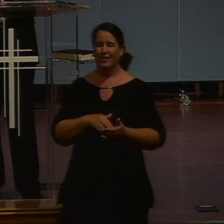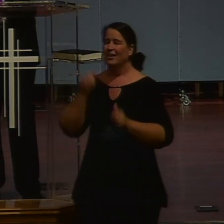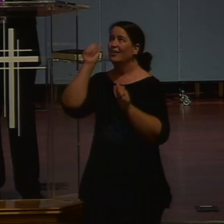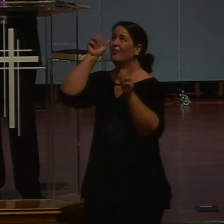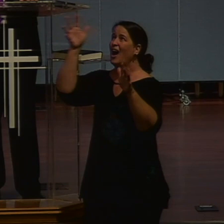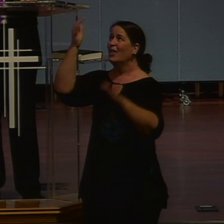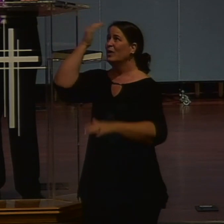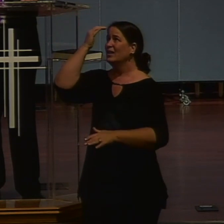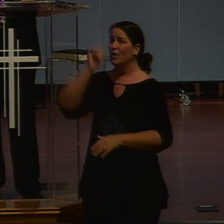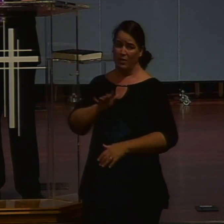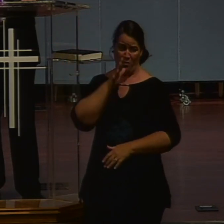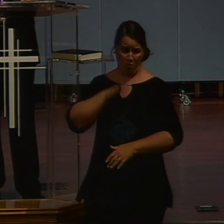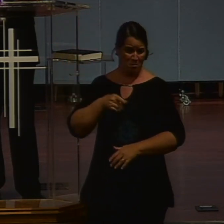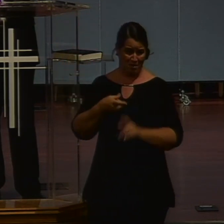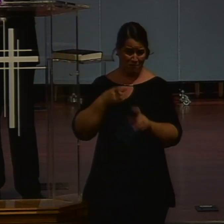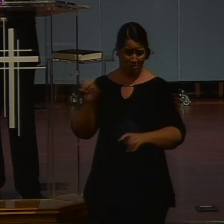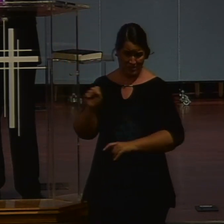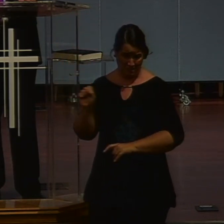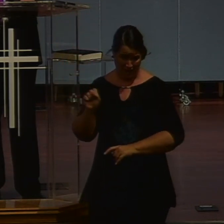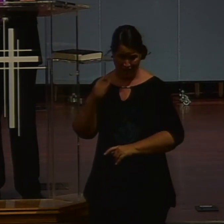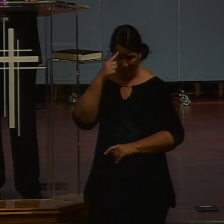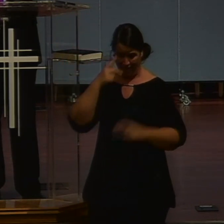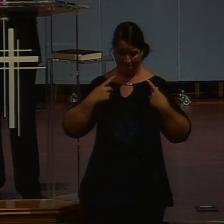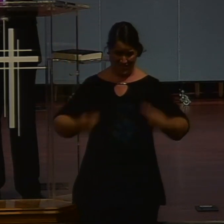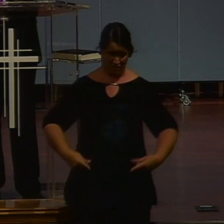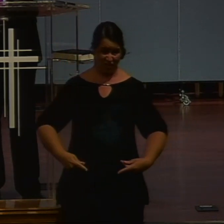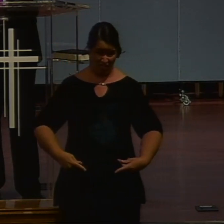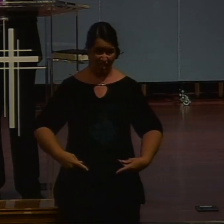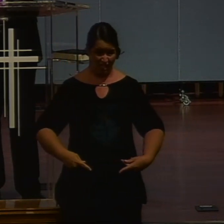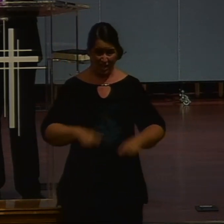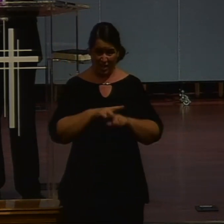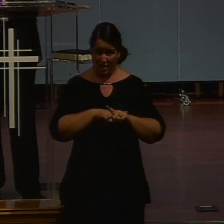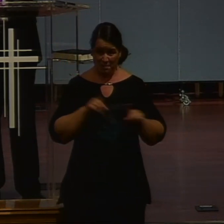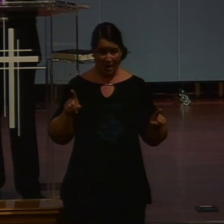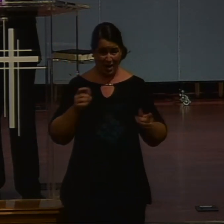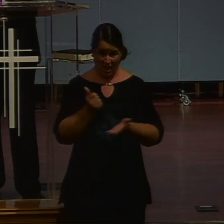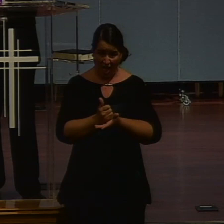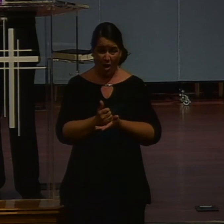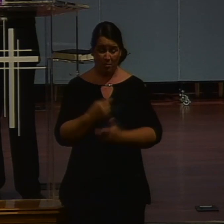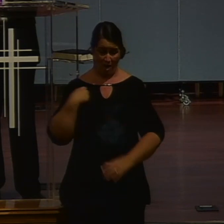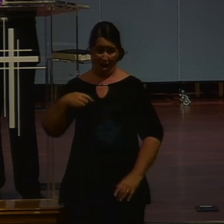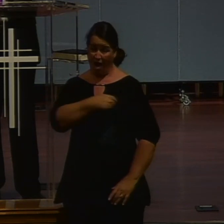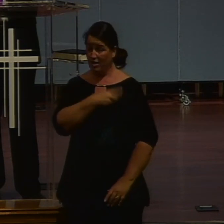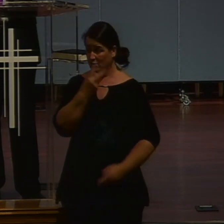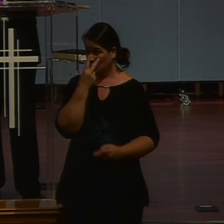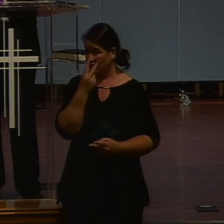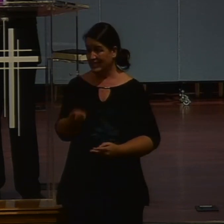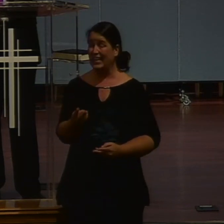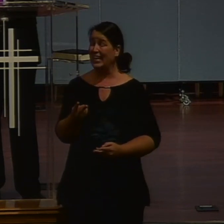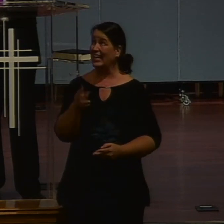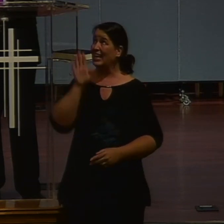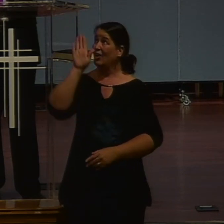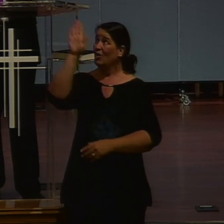was thinking on the physical level and the natural realm. God, would you open our eyes to supernaturally by the